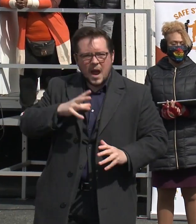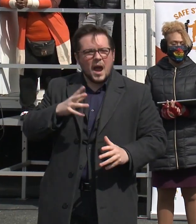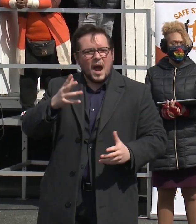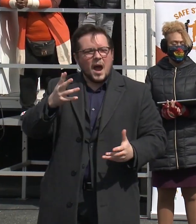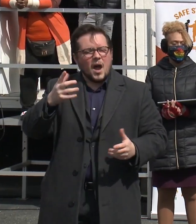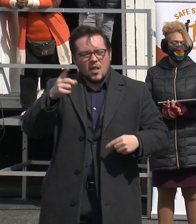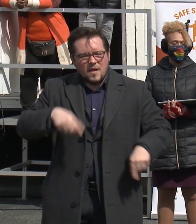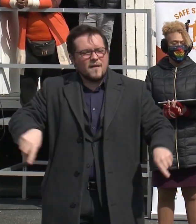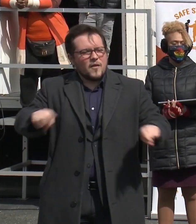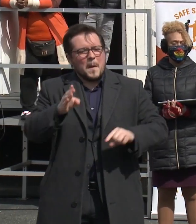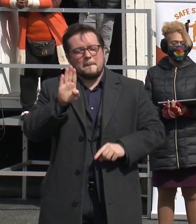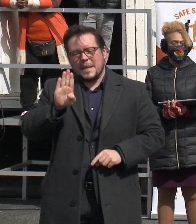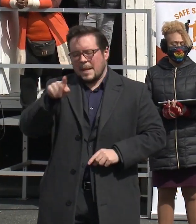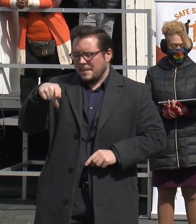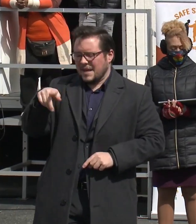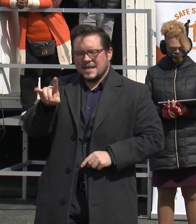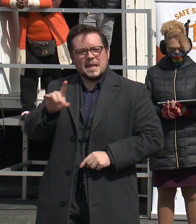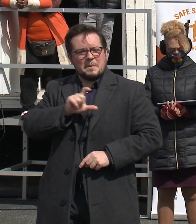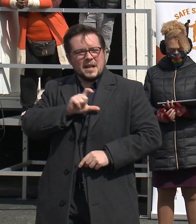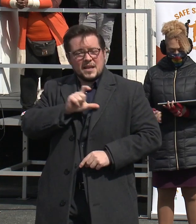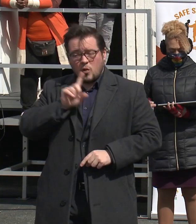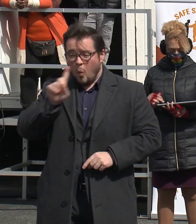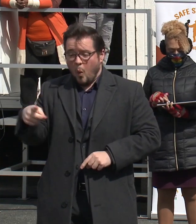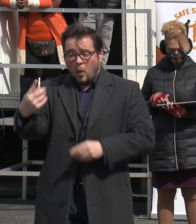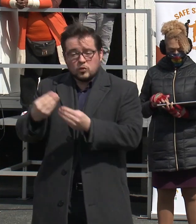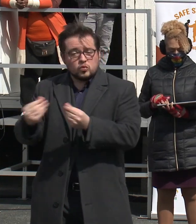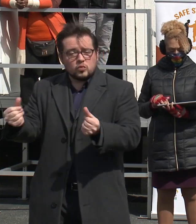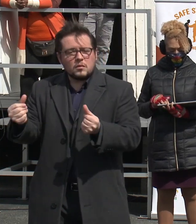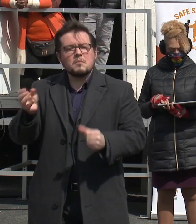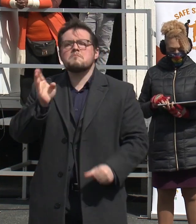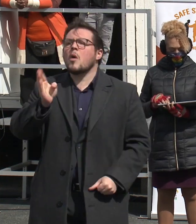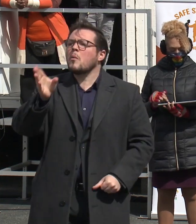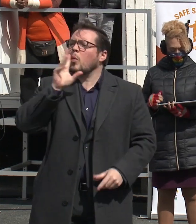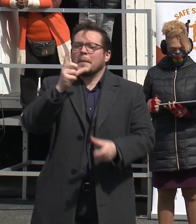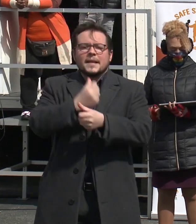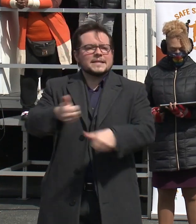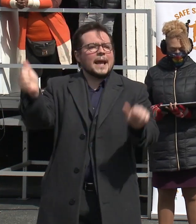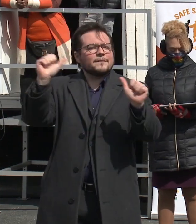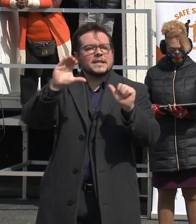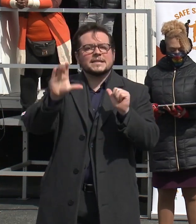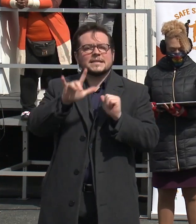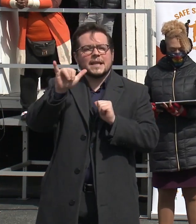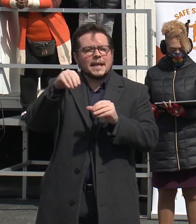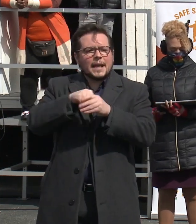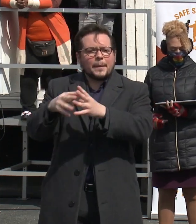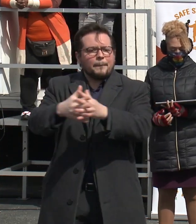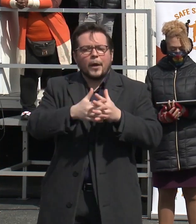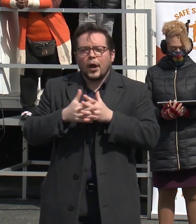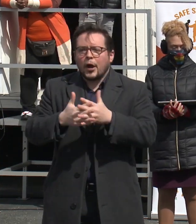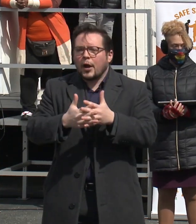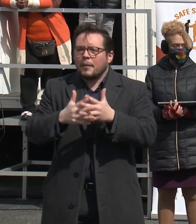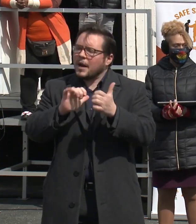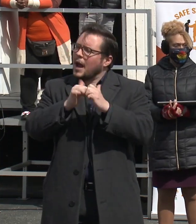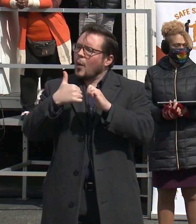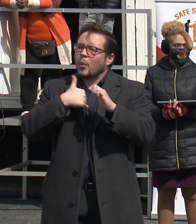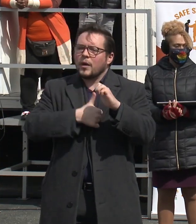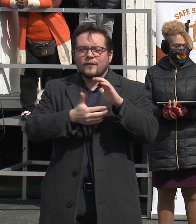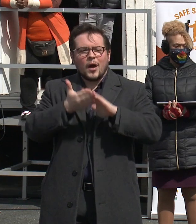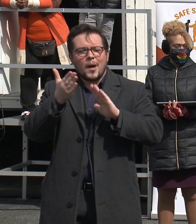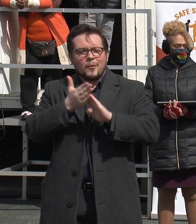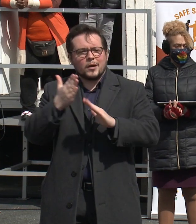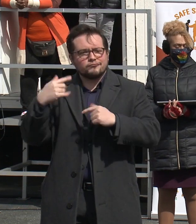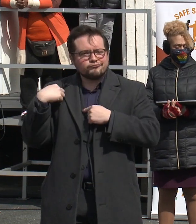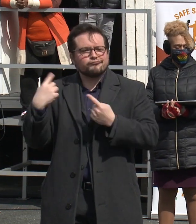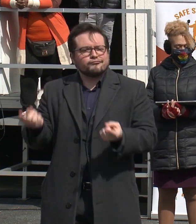sole solution to our violence problem, Baltimore would be the safest city in America based upon how we've operated during my